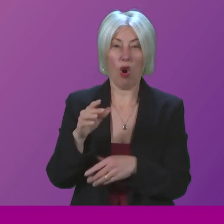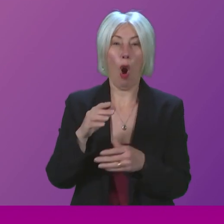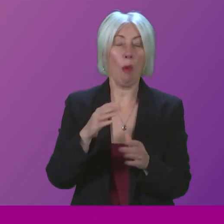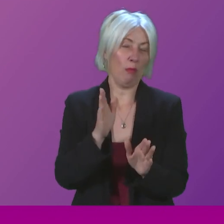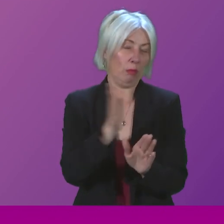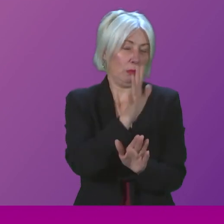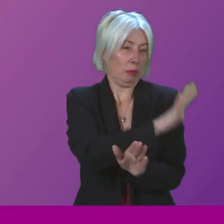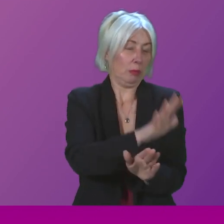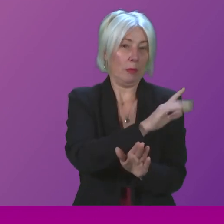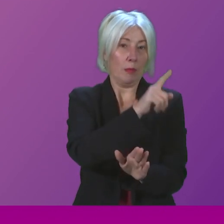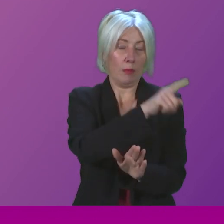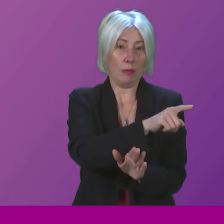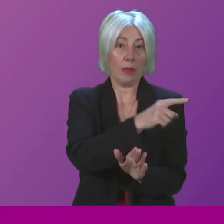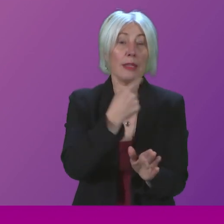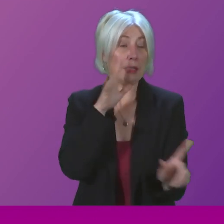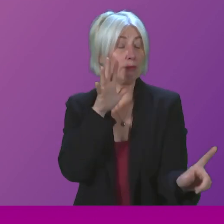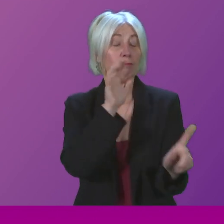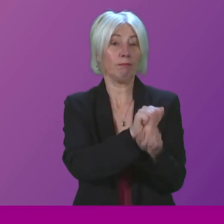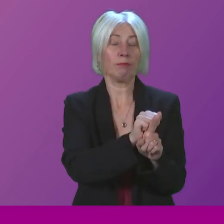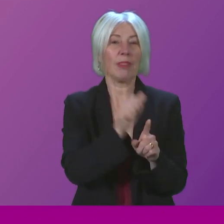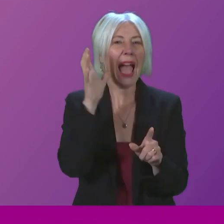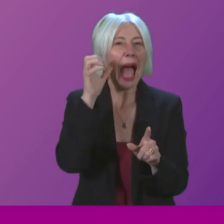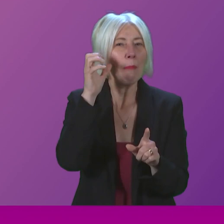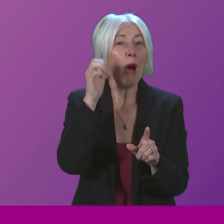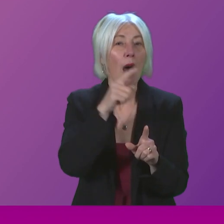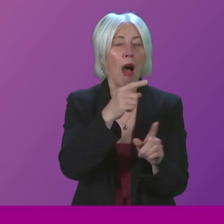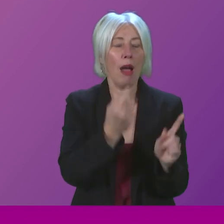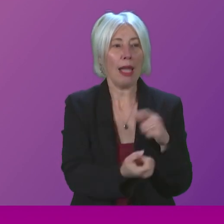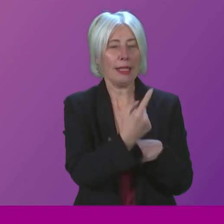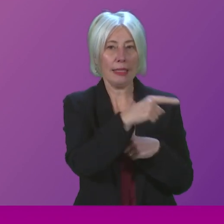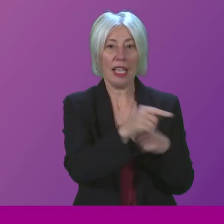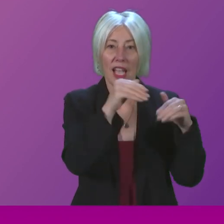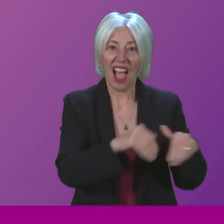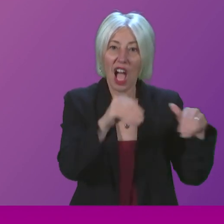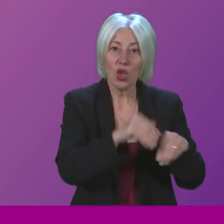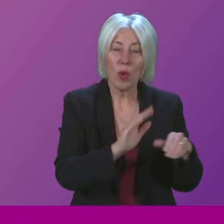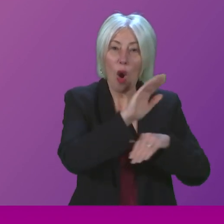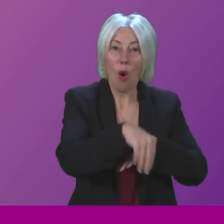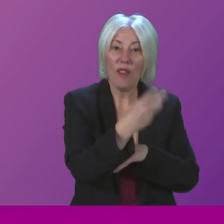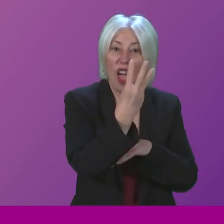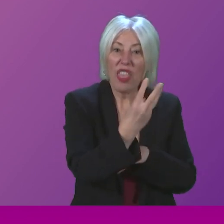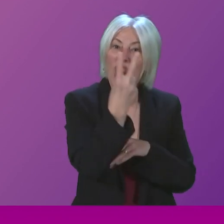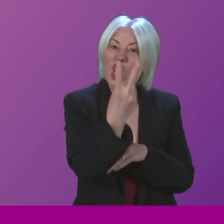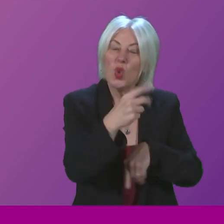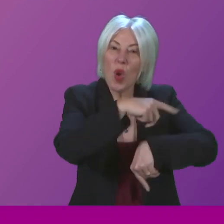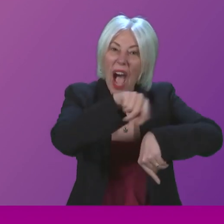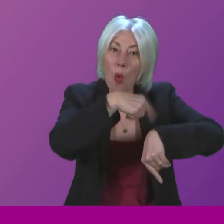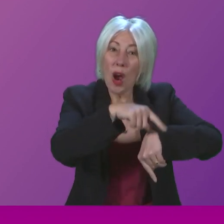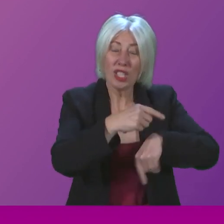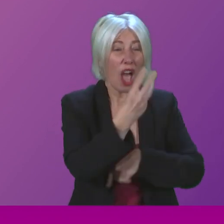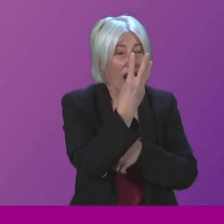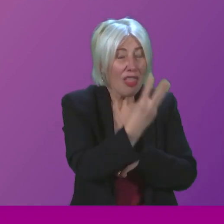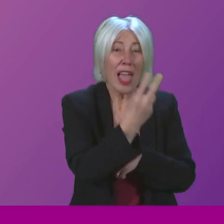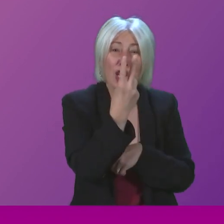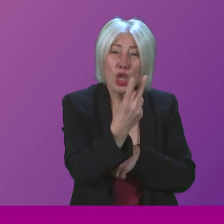who was categorised as an Amber incident, who waited more than 32 hours. 32